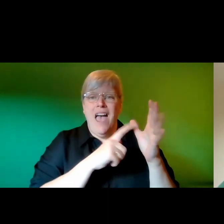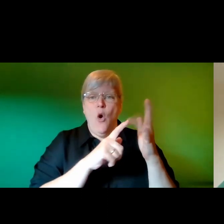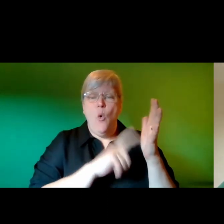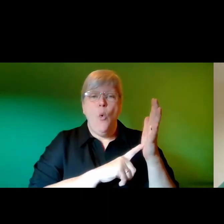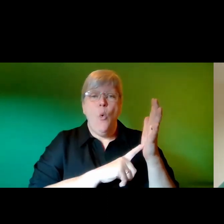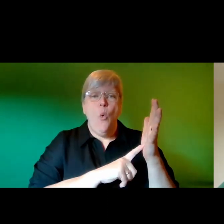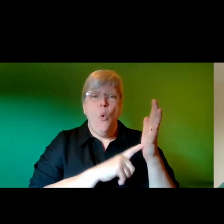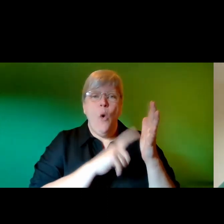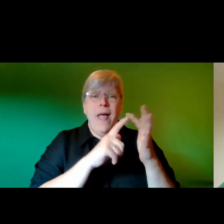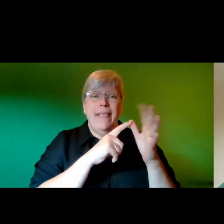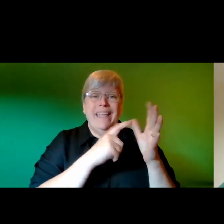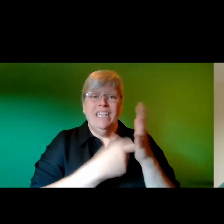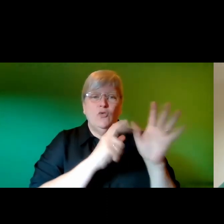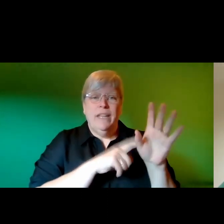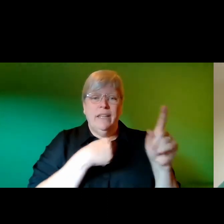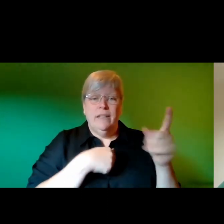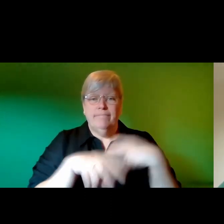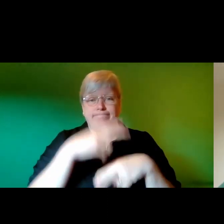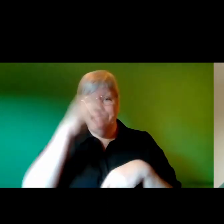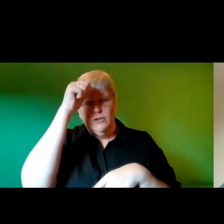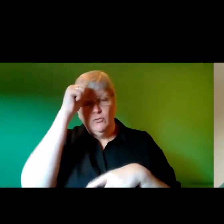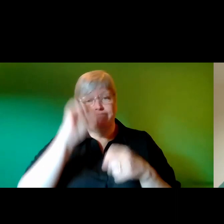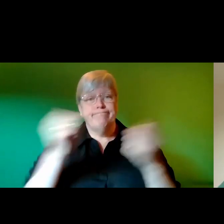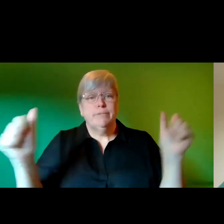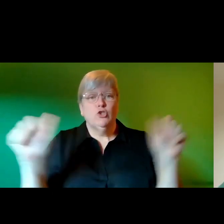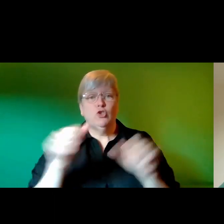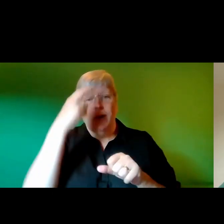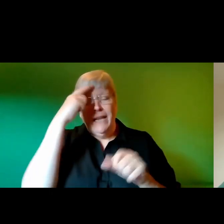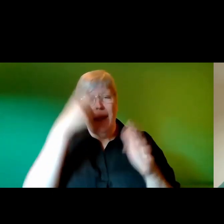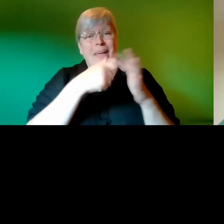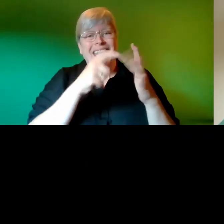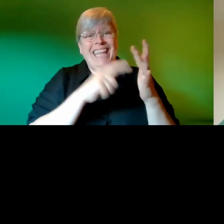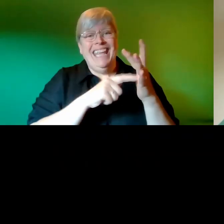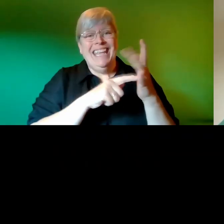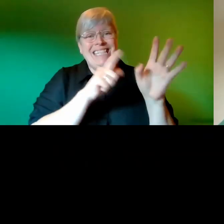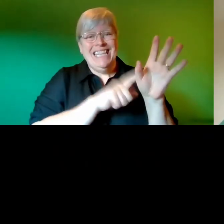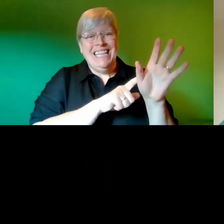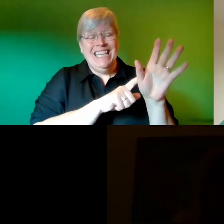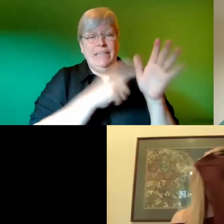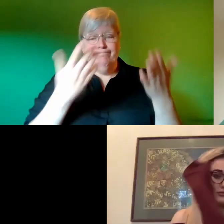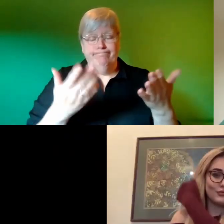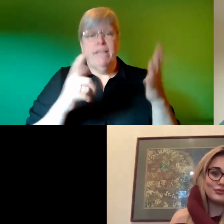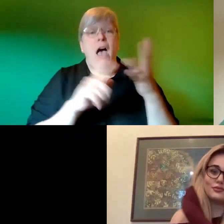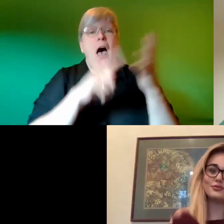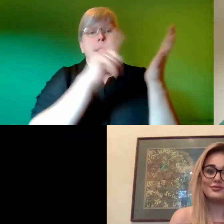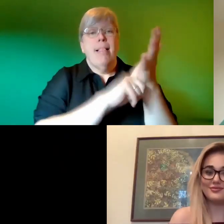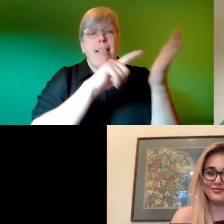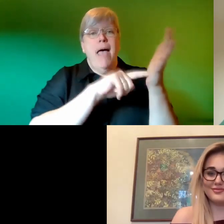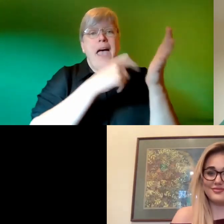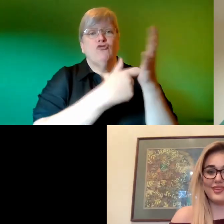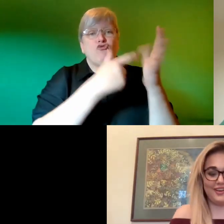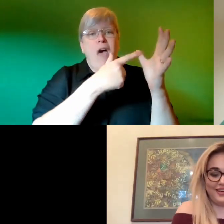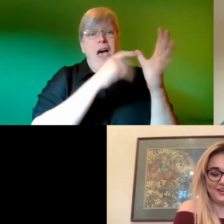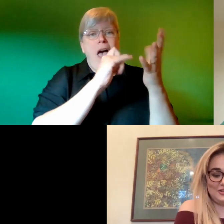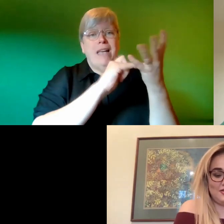um and the piece she's going to be reading for us today is ultrasound um so do you want to go ahead